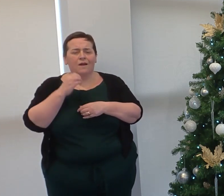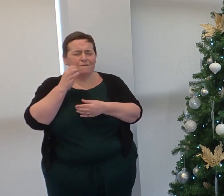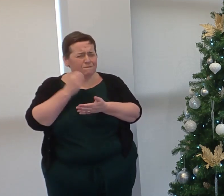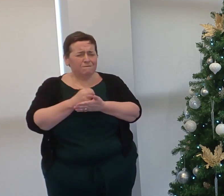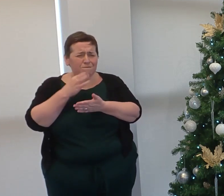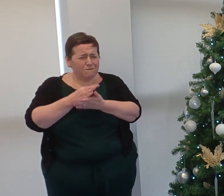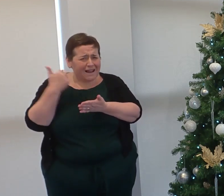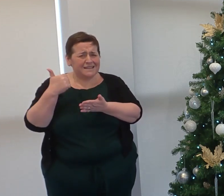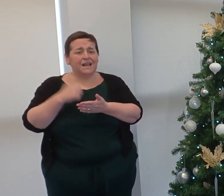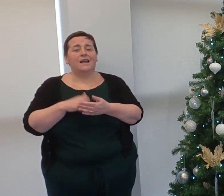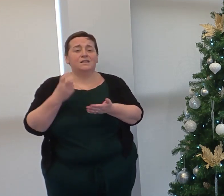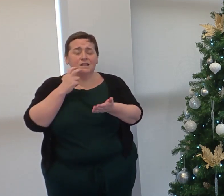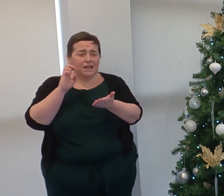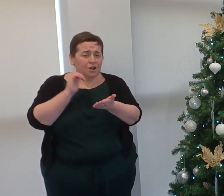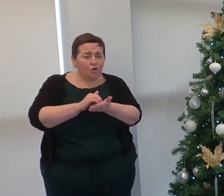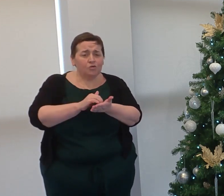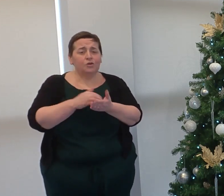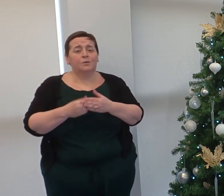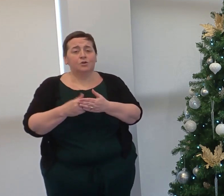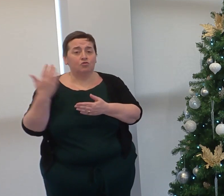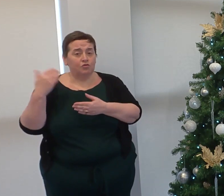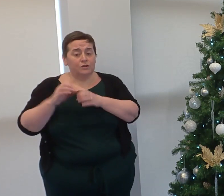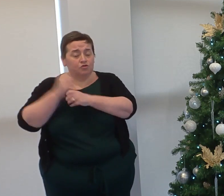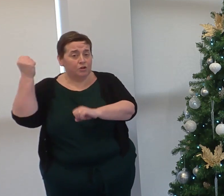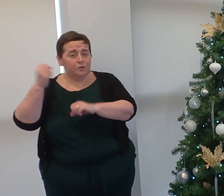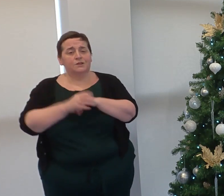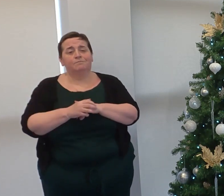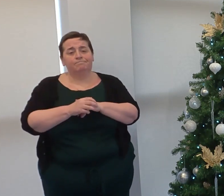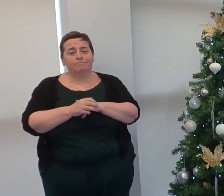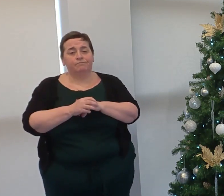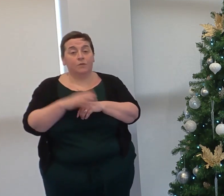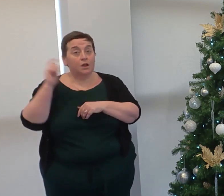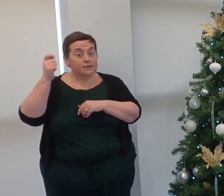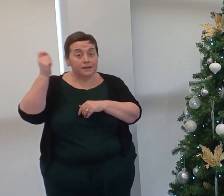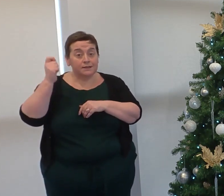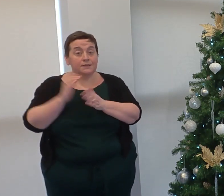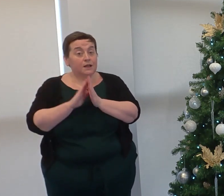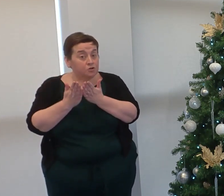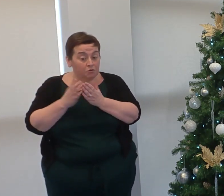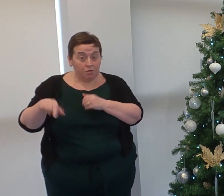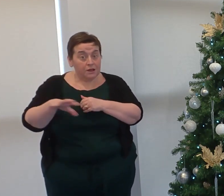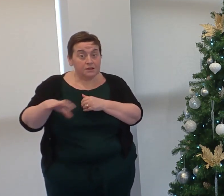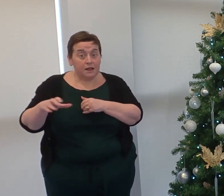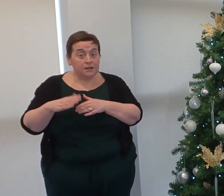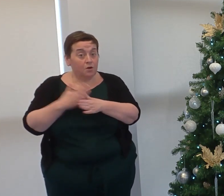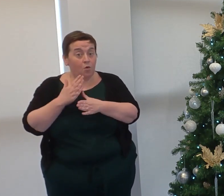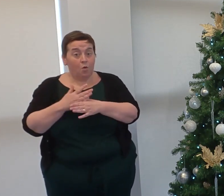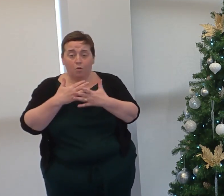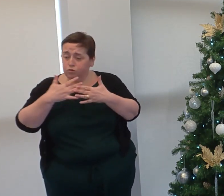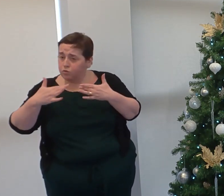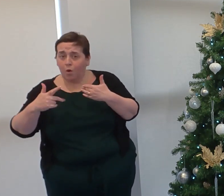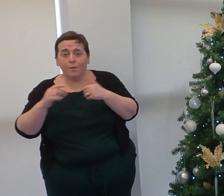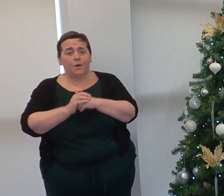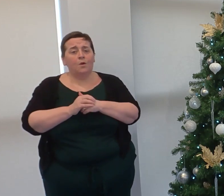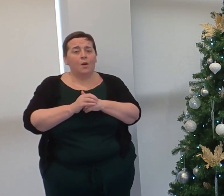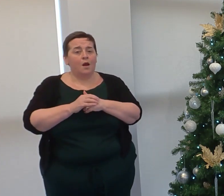their particular contribution to our recent graduations. Our success stories in this area of work are many, with